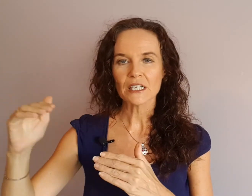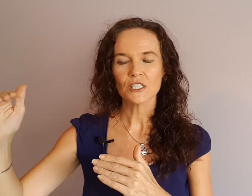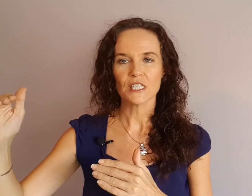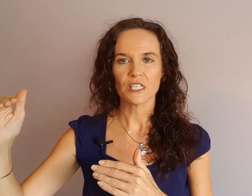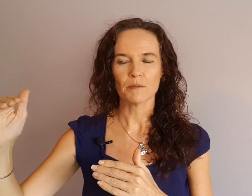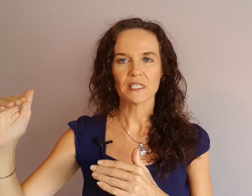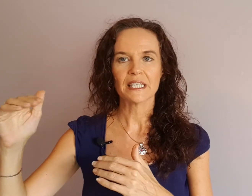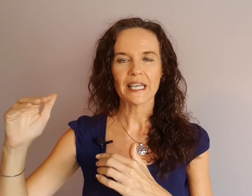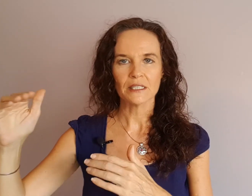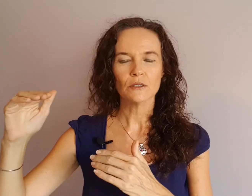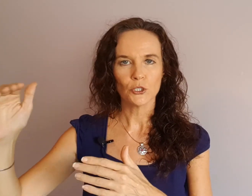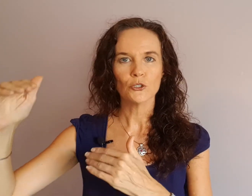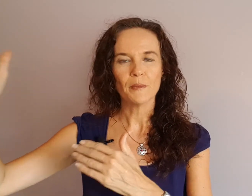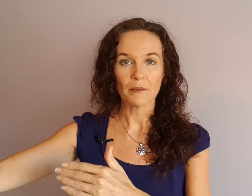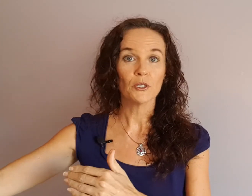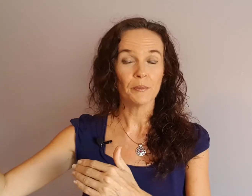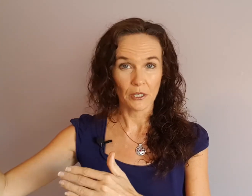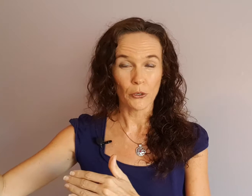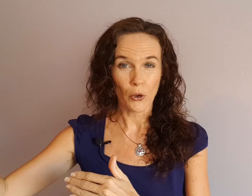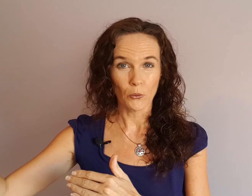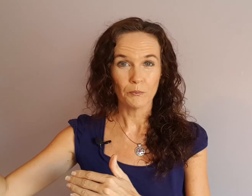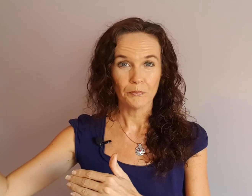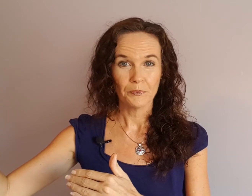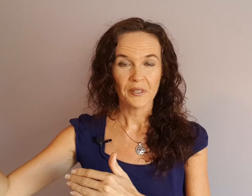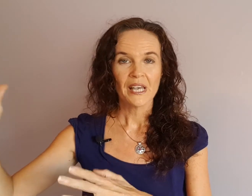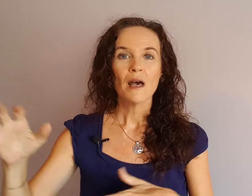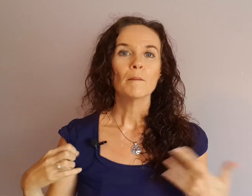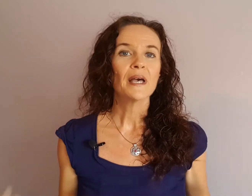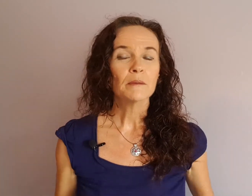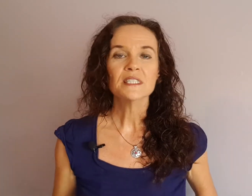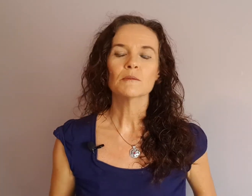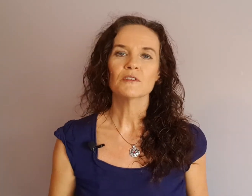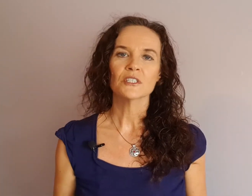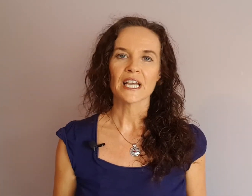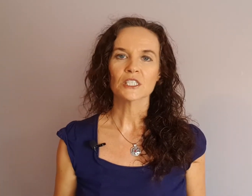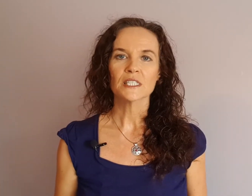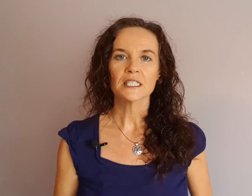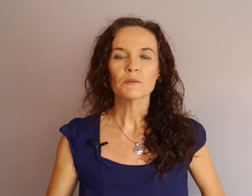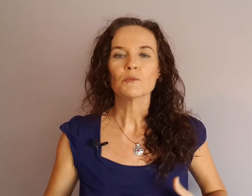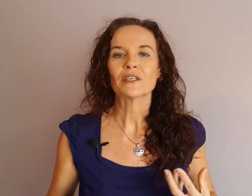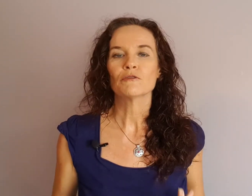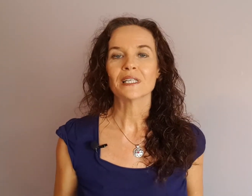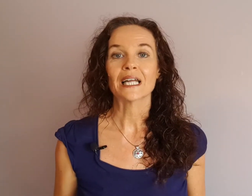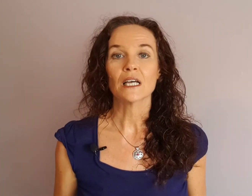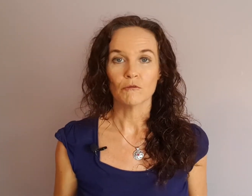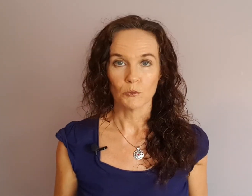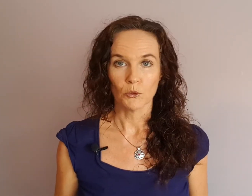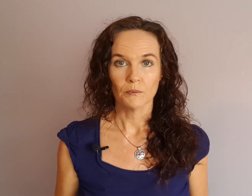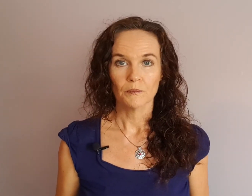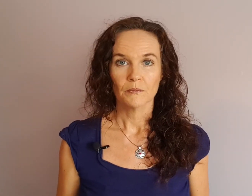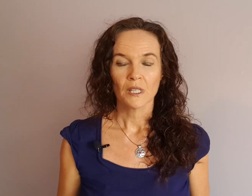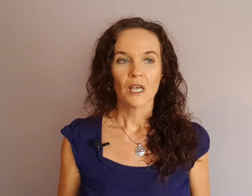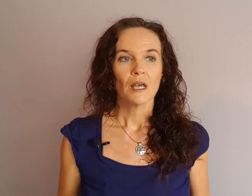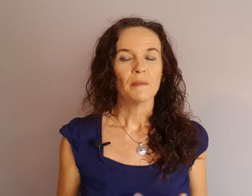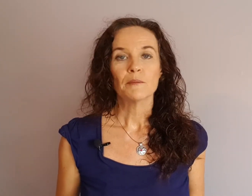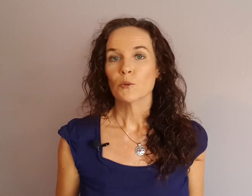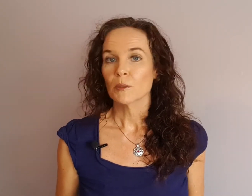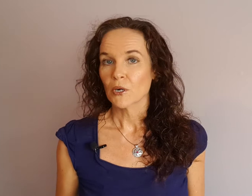action steps to get to your maybe your bigger goal. Maybe some of those action steps make you feel uncomfortable. Maybe you want to